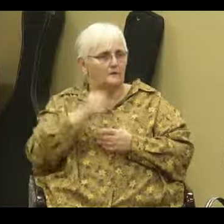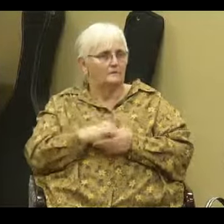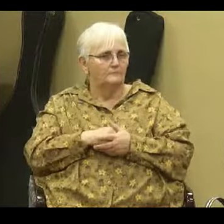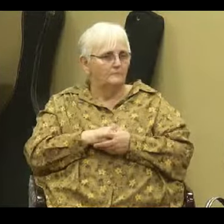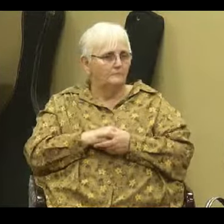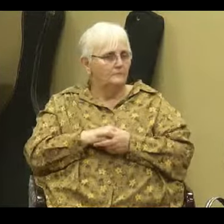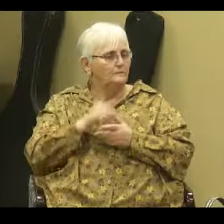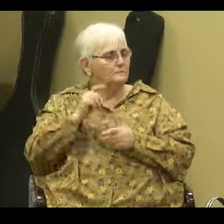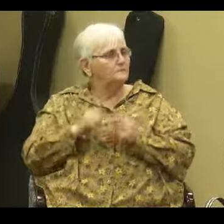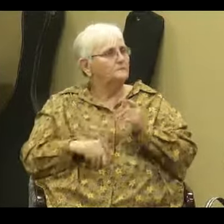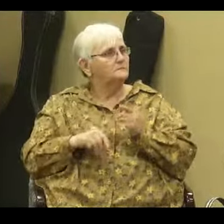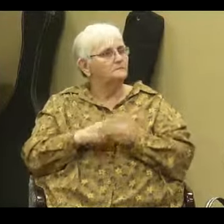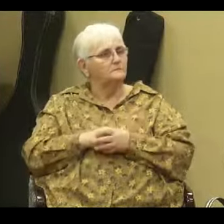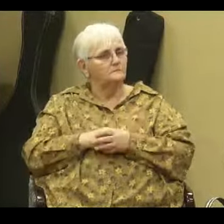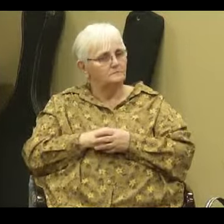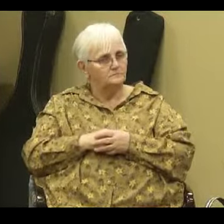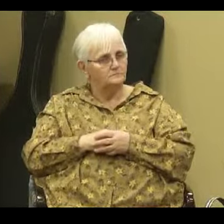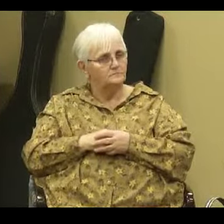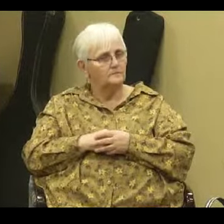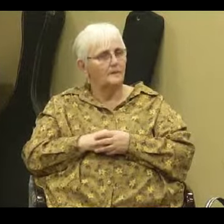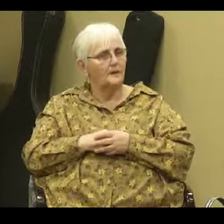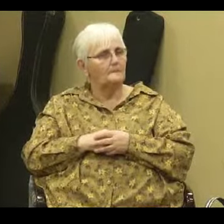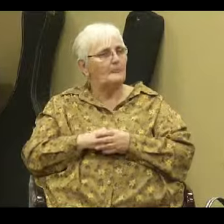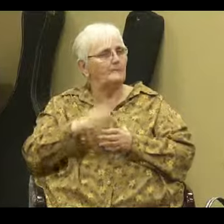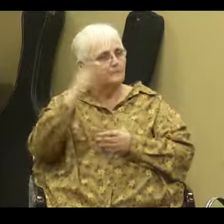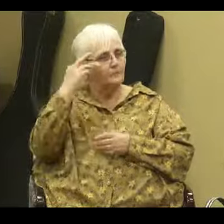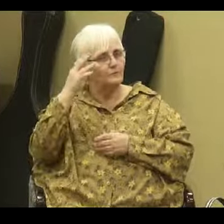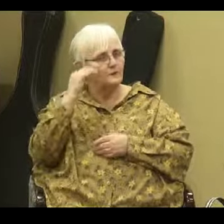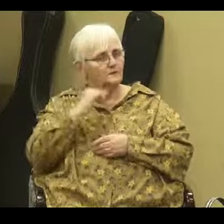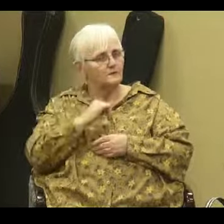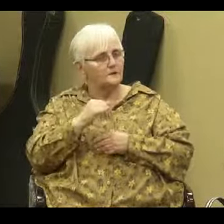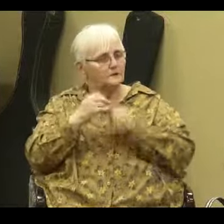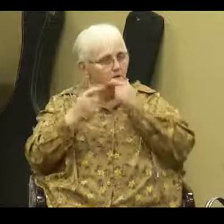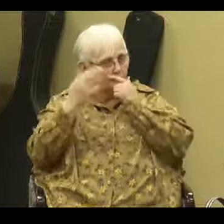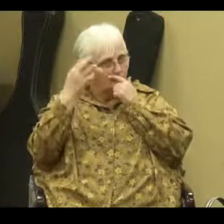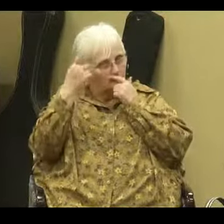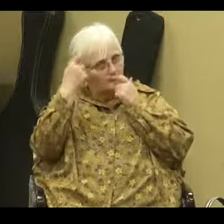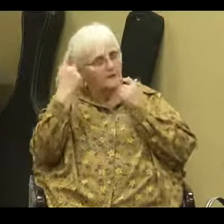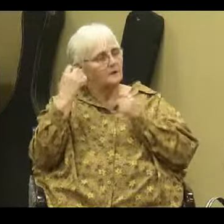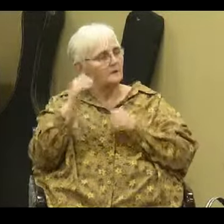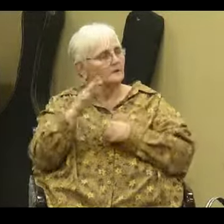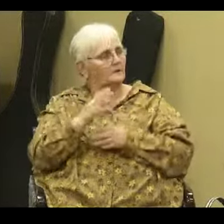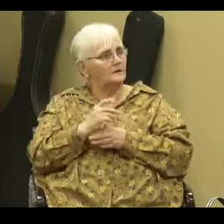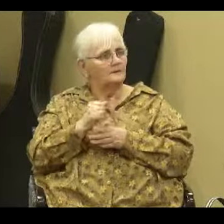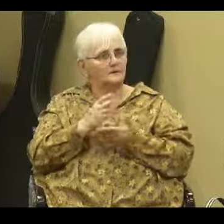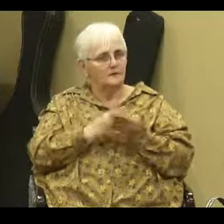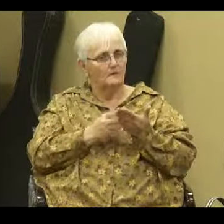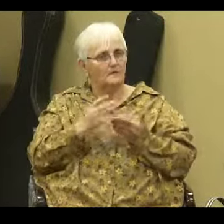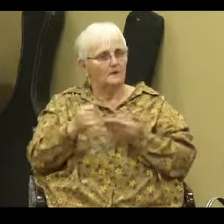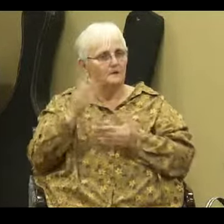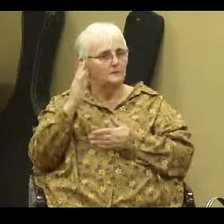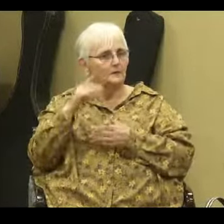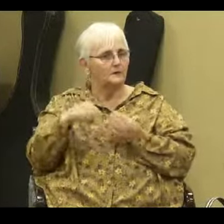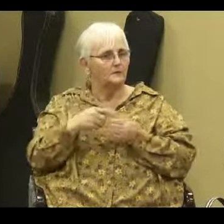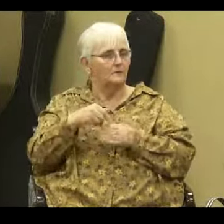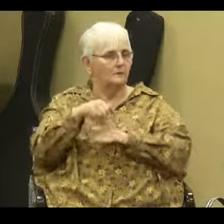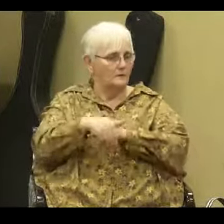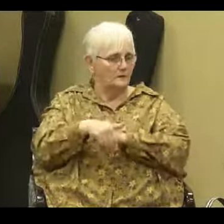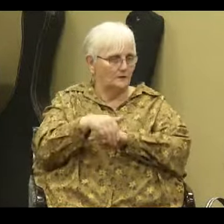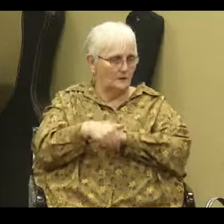but and the reason is because of some of these things I preached about tonight you know they